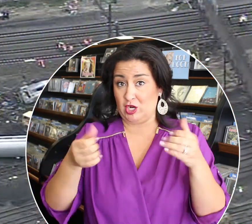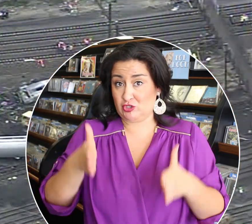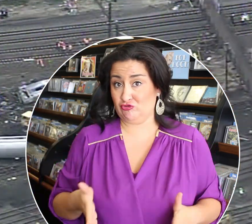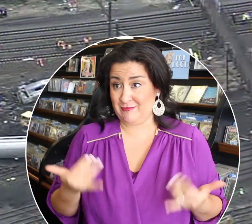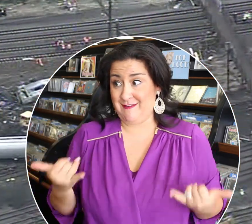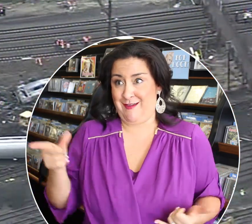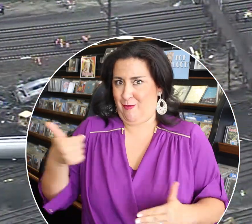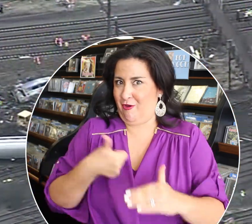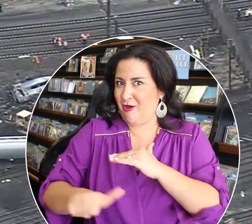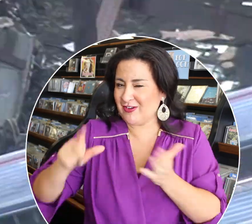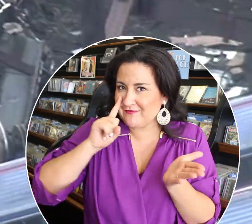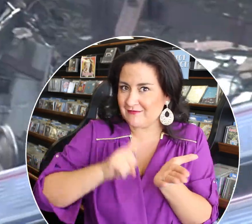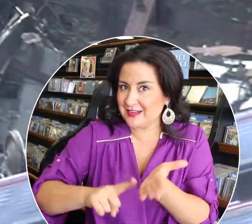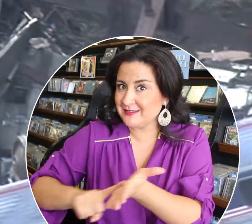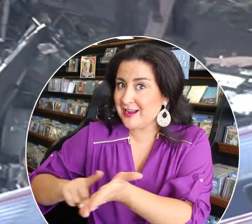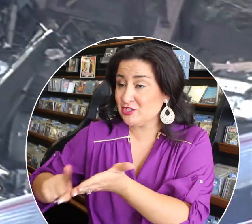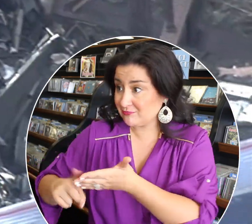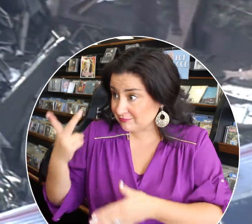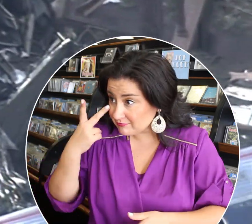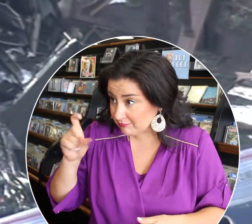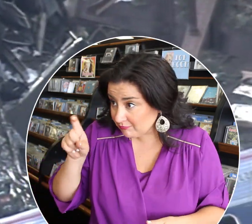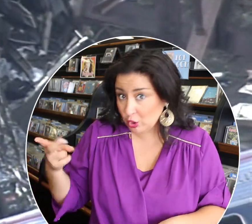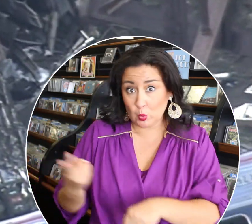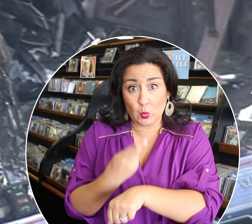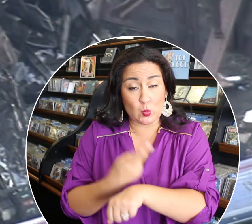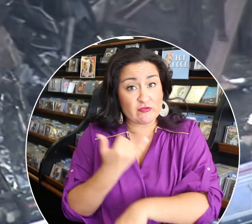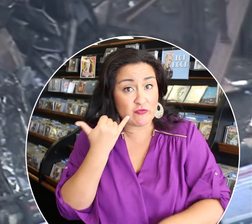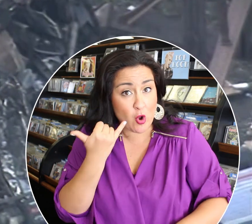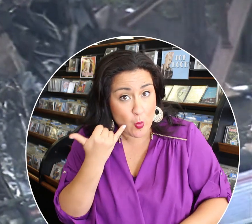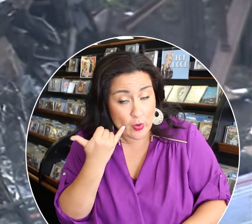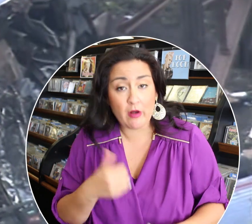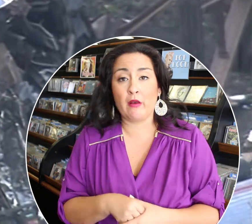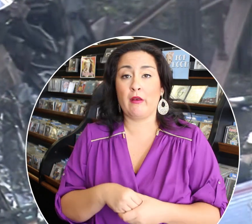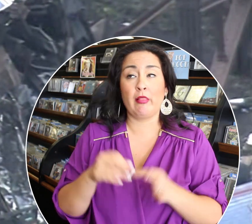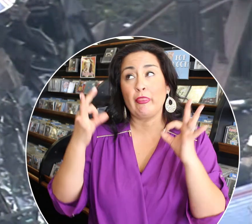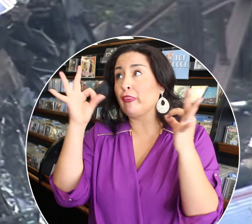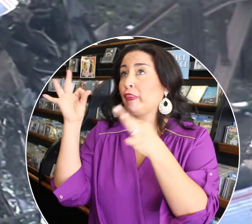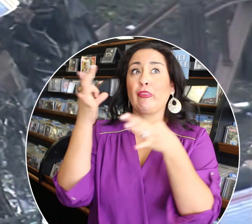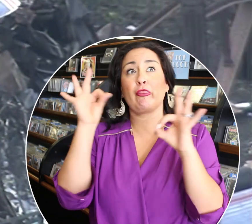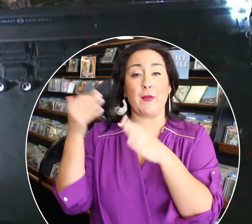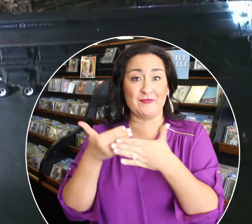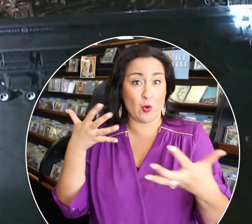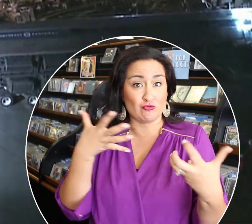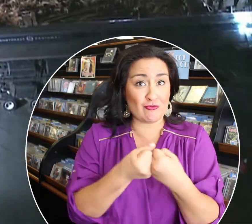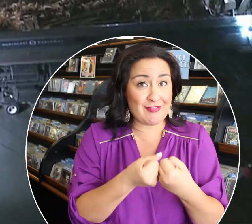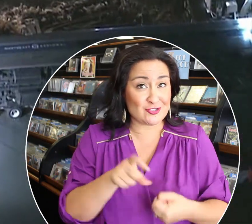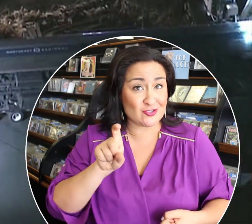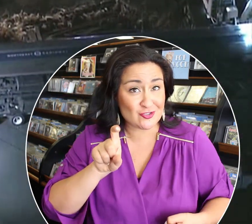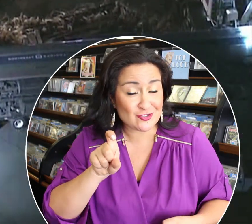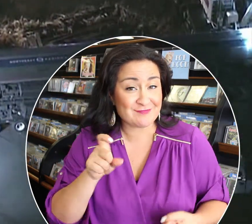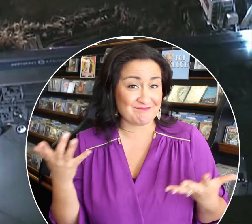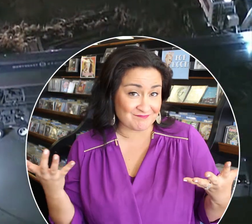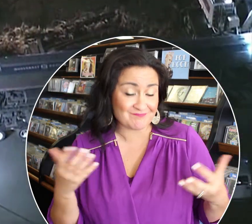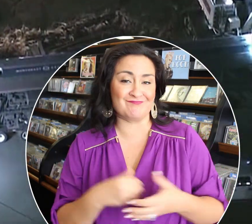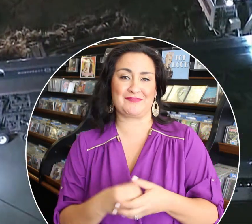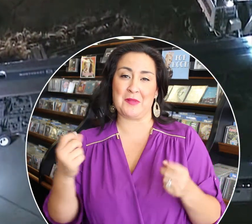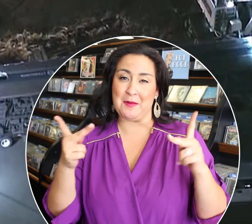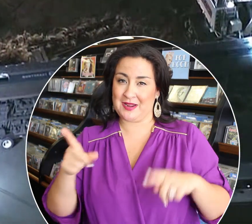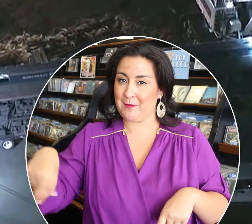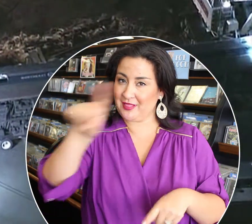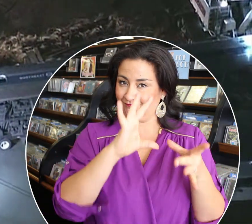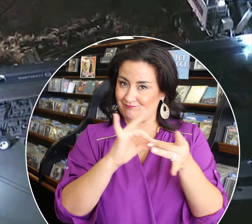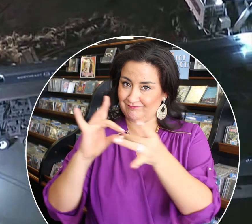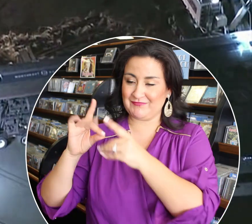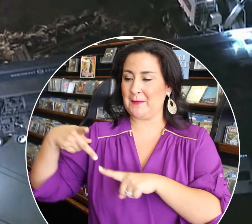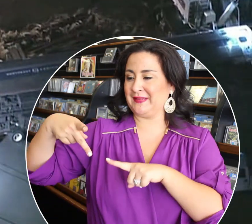Bastian, the train's engineer, is still under investigation to see if he was using his phone or distracted in